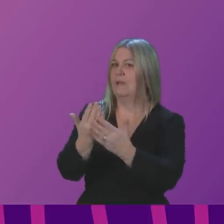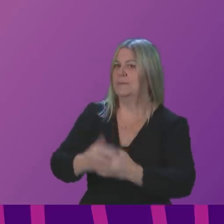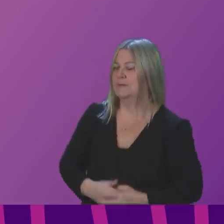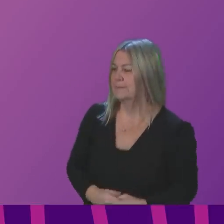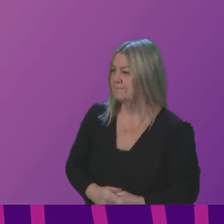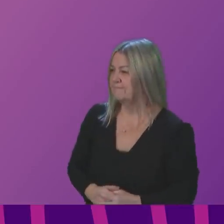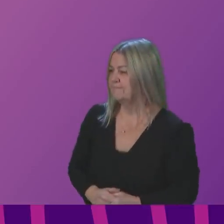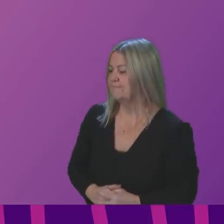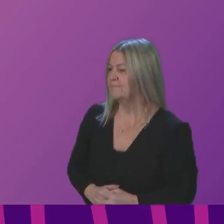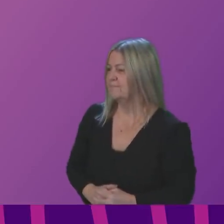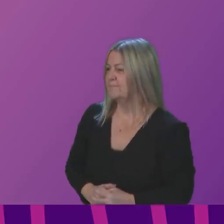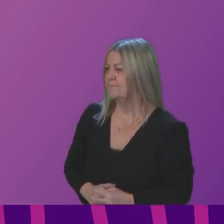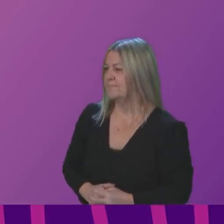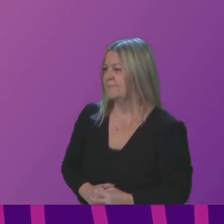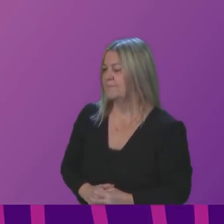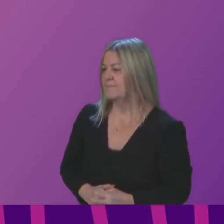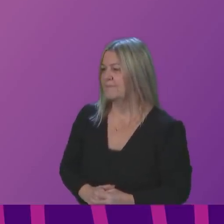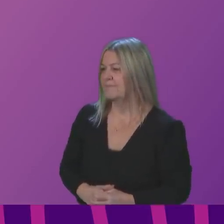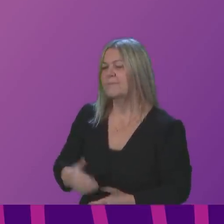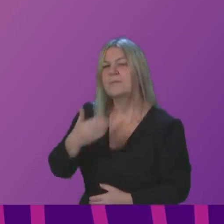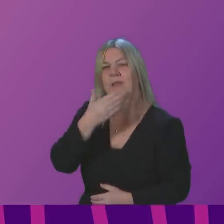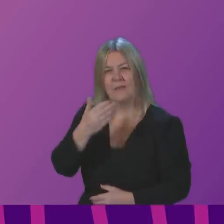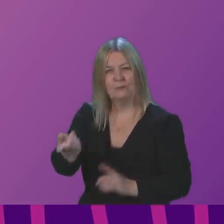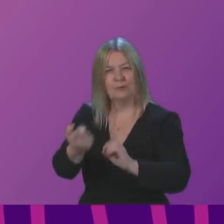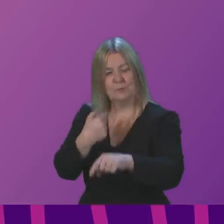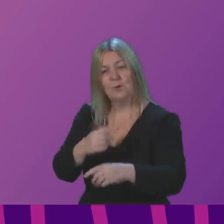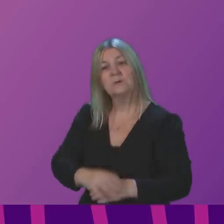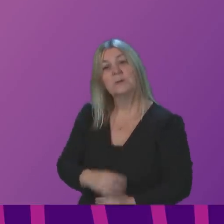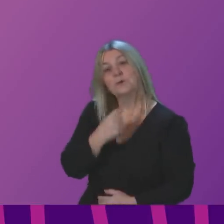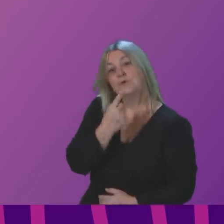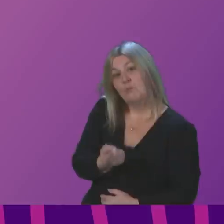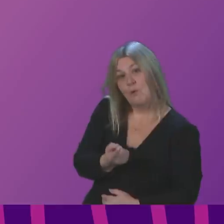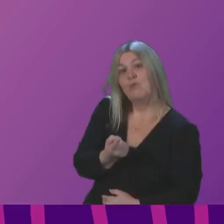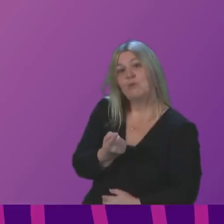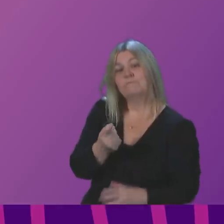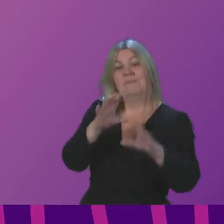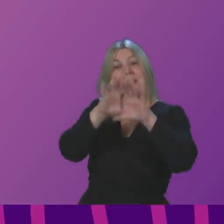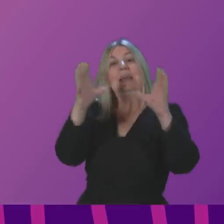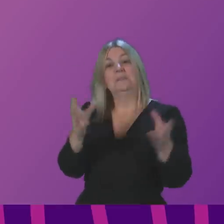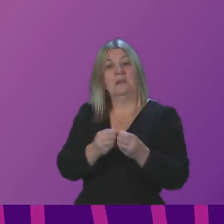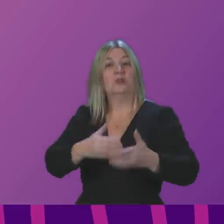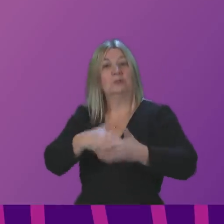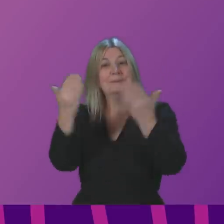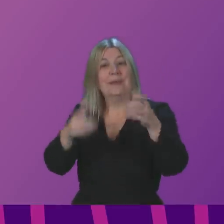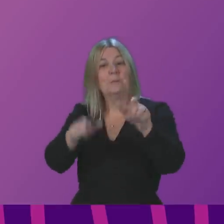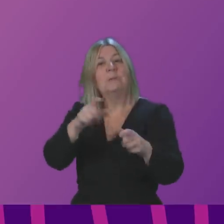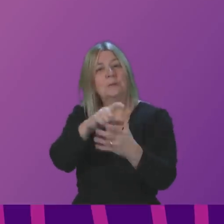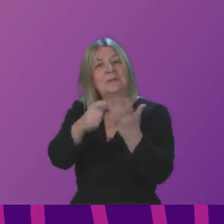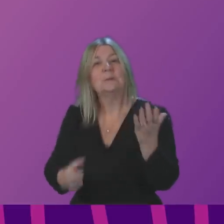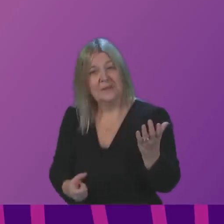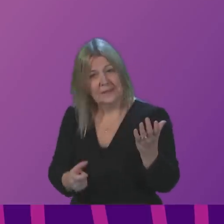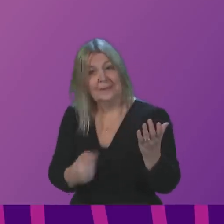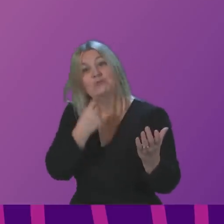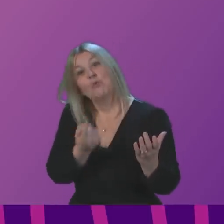I thank the First Minister for our response. President Officer, tomorrow is International Day of Persons with Disabilities and there have been tremendous